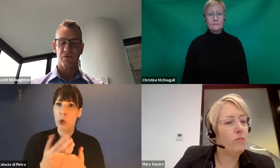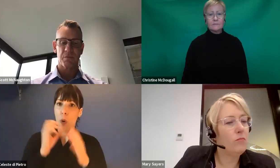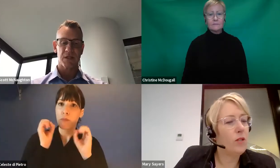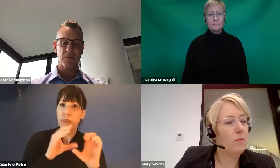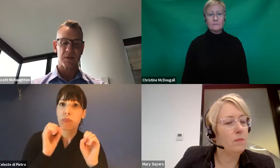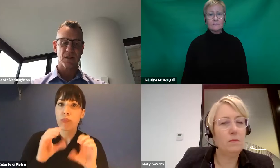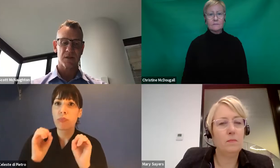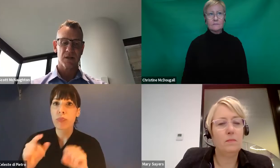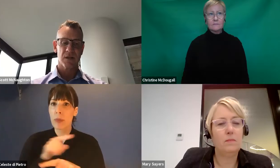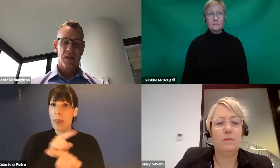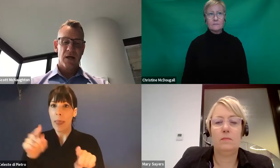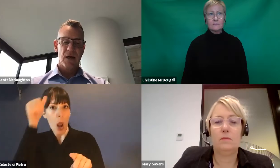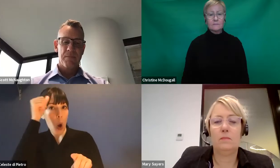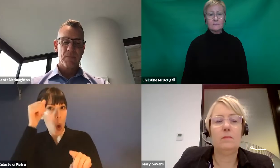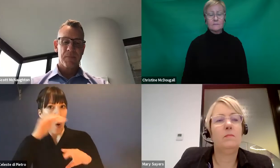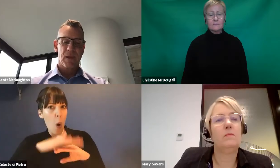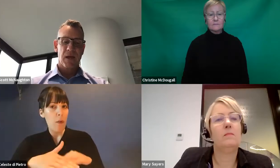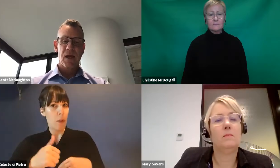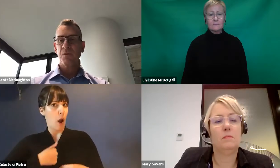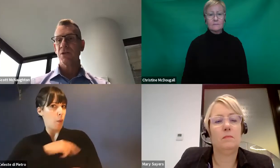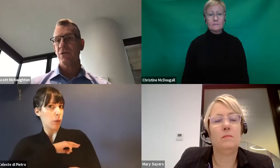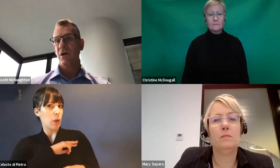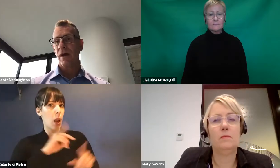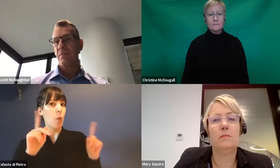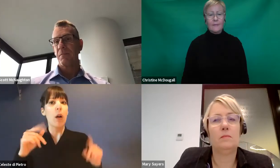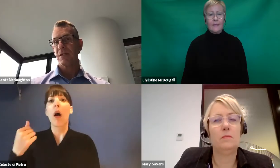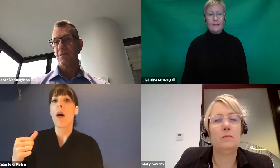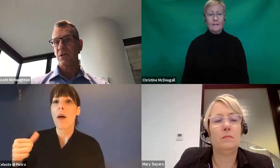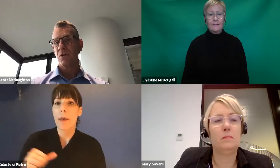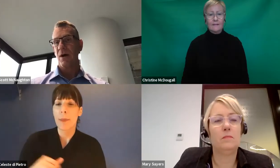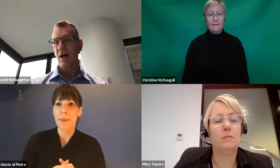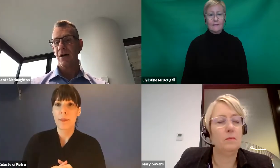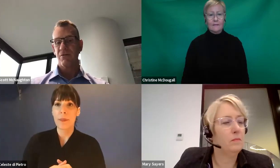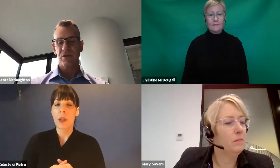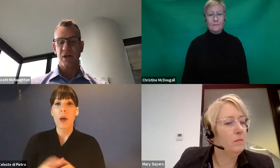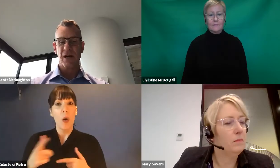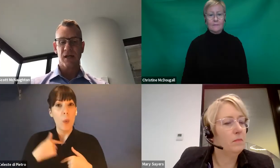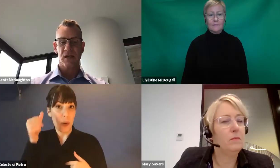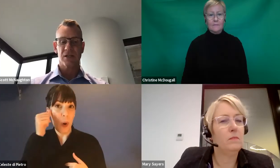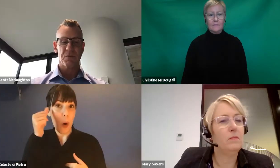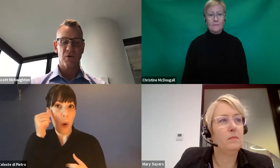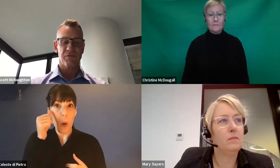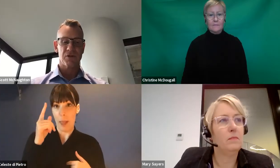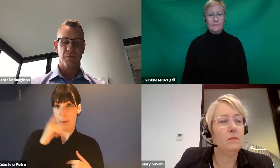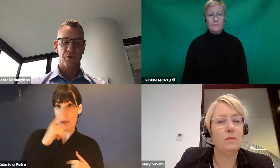supports for participants. And we do know that participants who are residing in supported